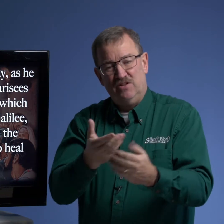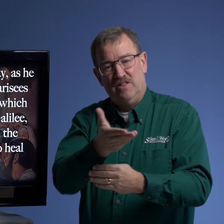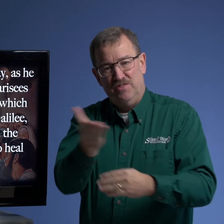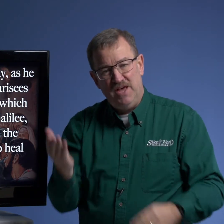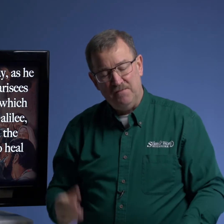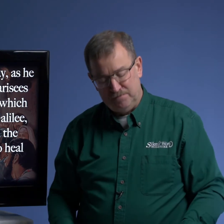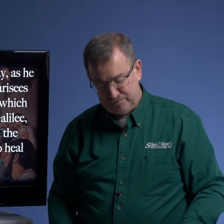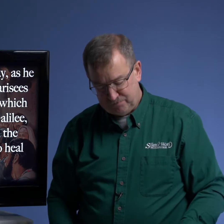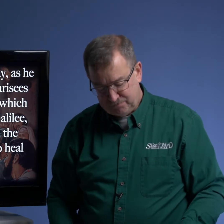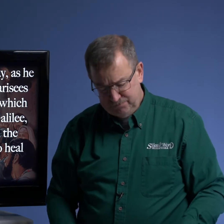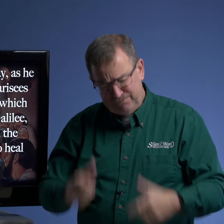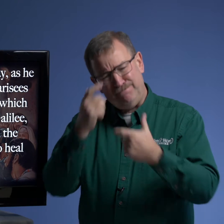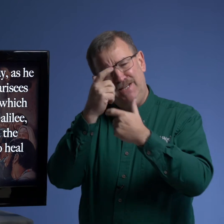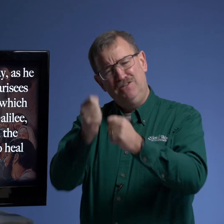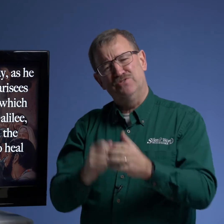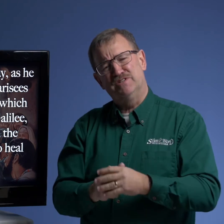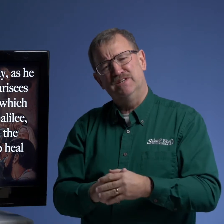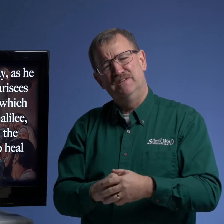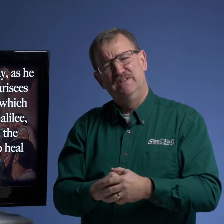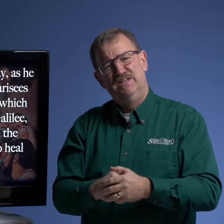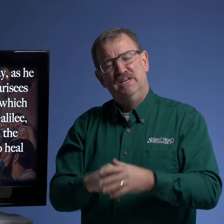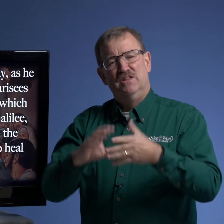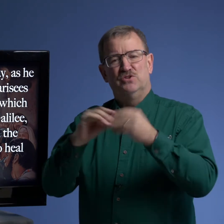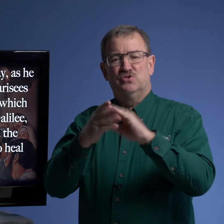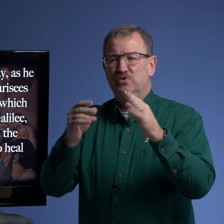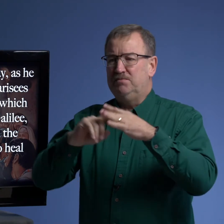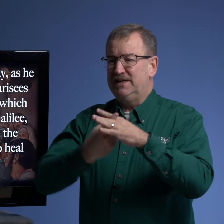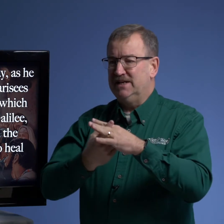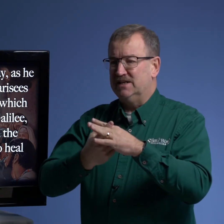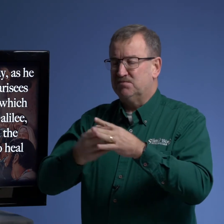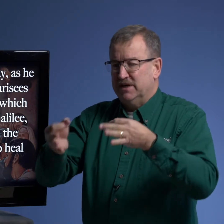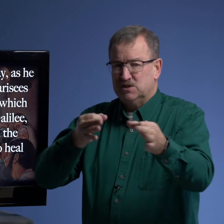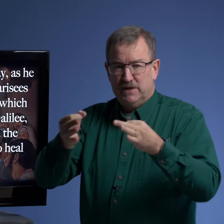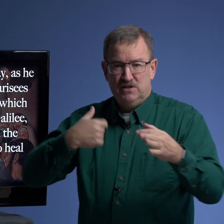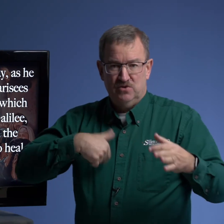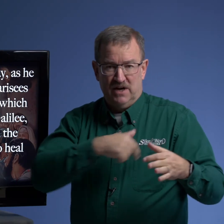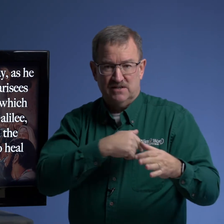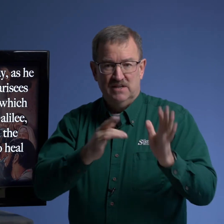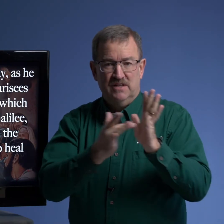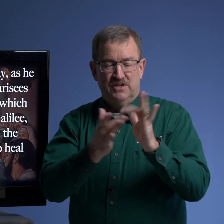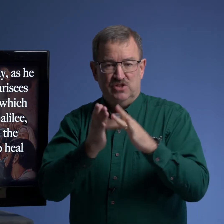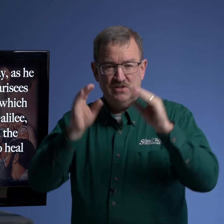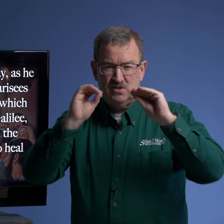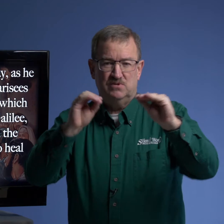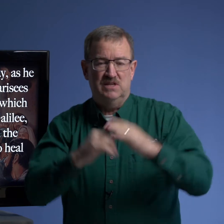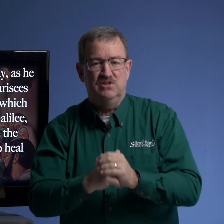them interesting the story begins by explaining to us that jesus was teaching